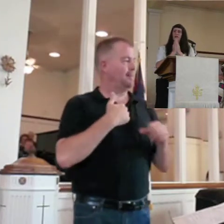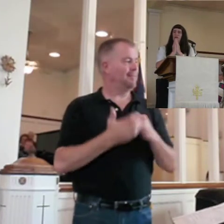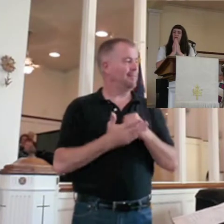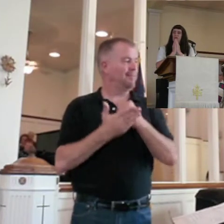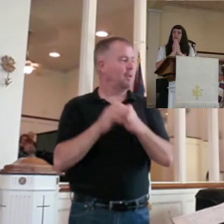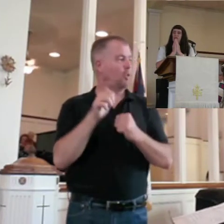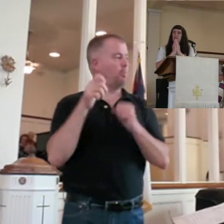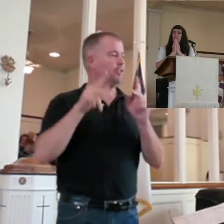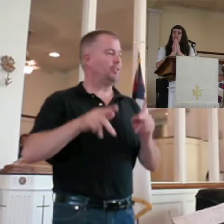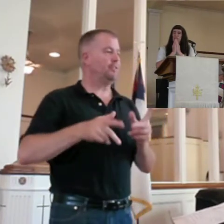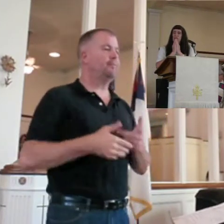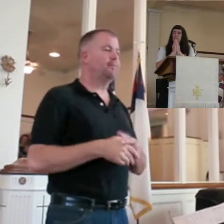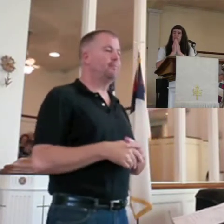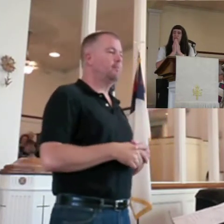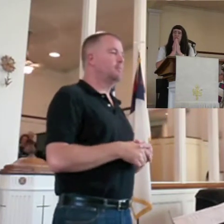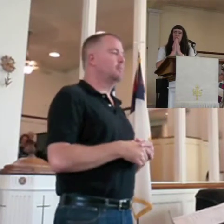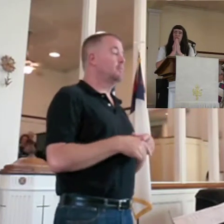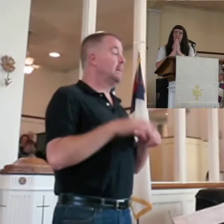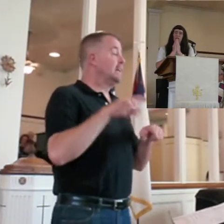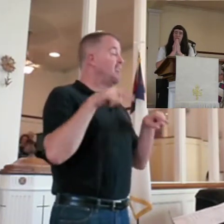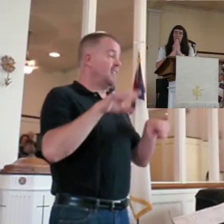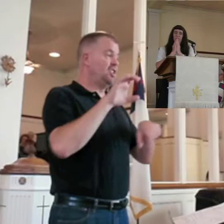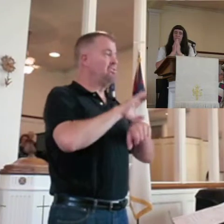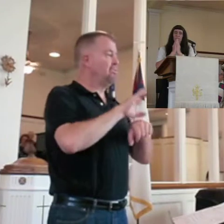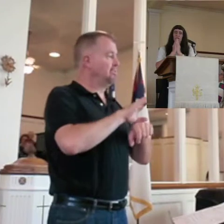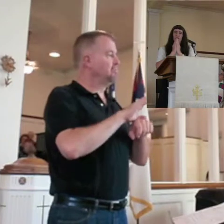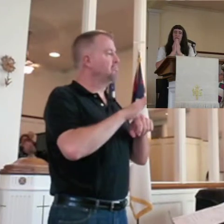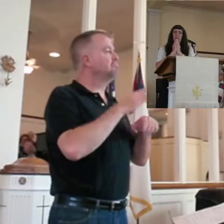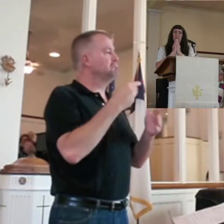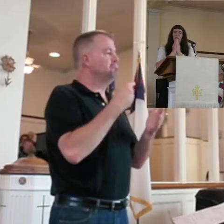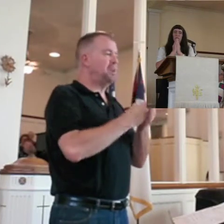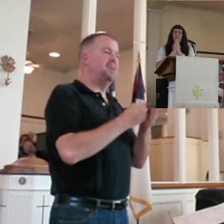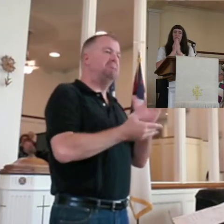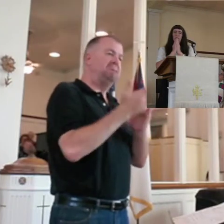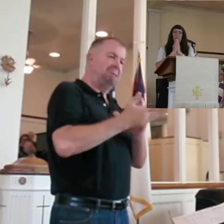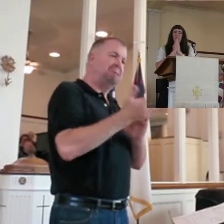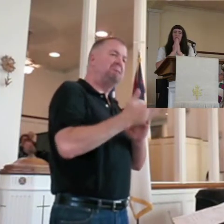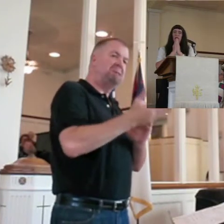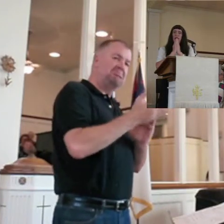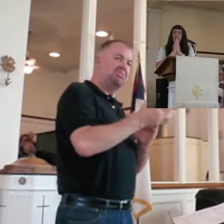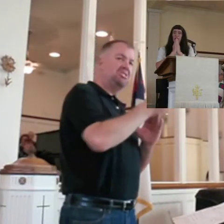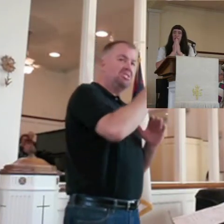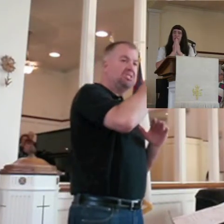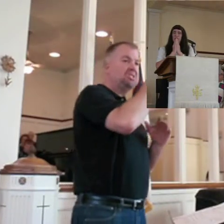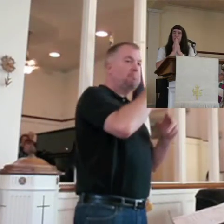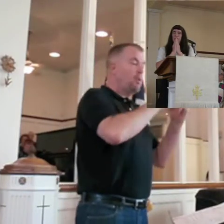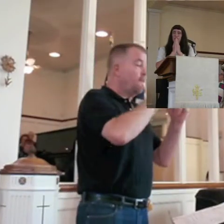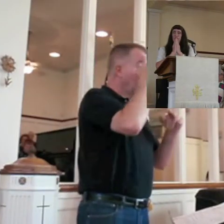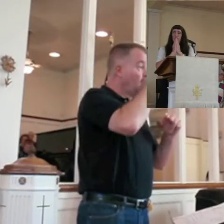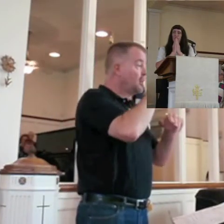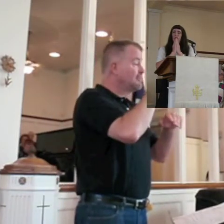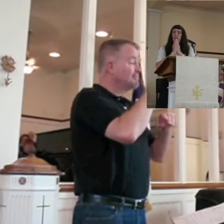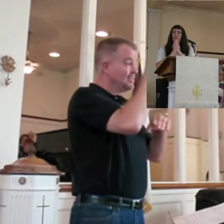This church runs on money. It was built by people for God's use.